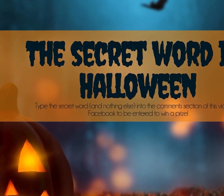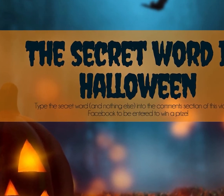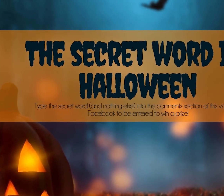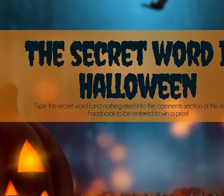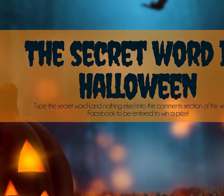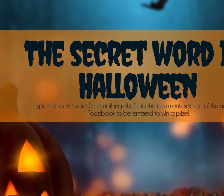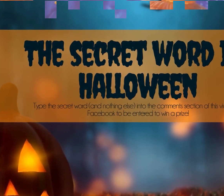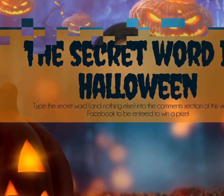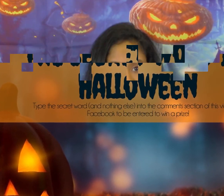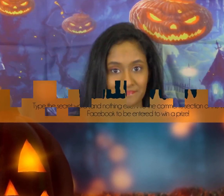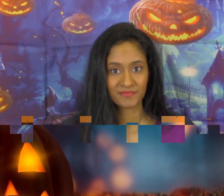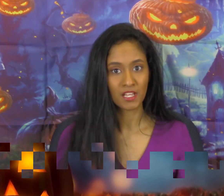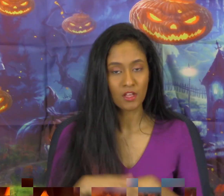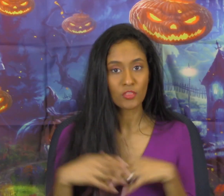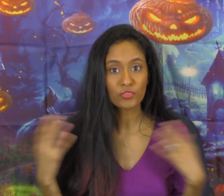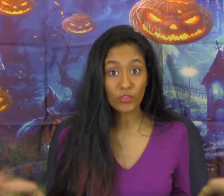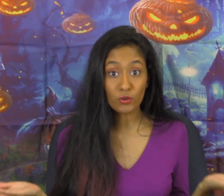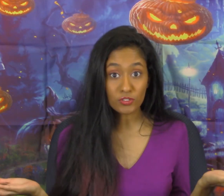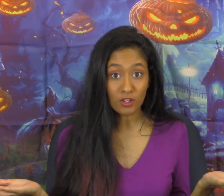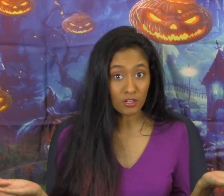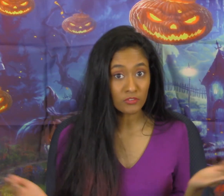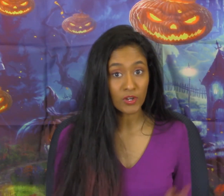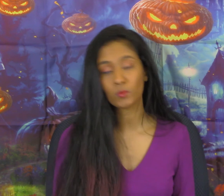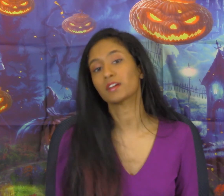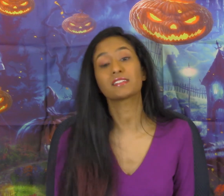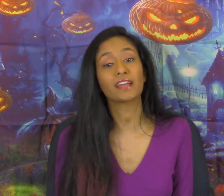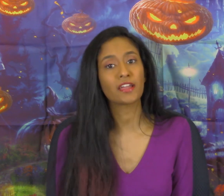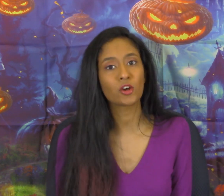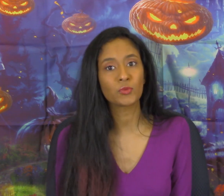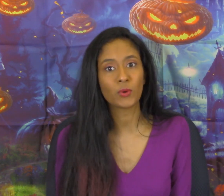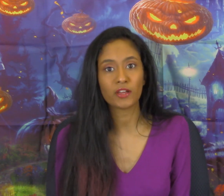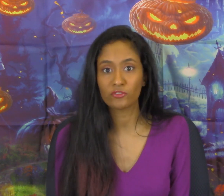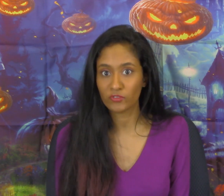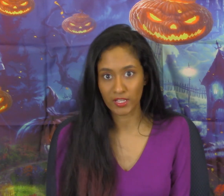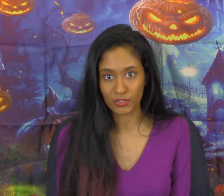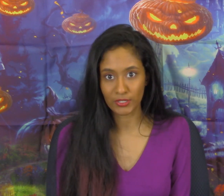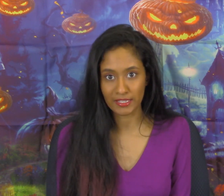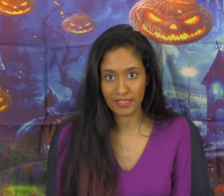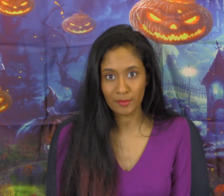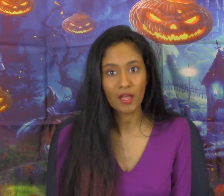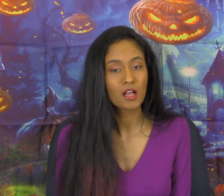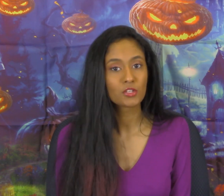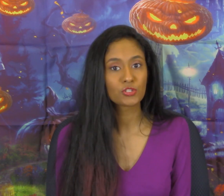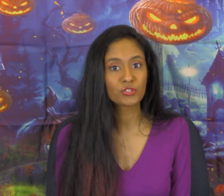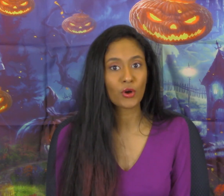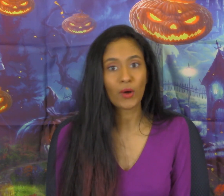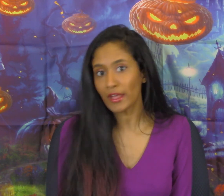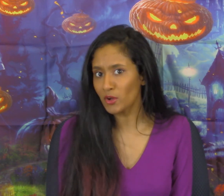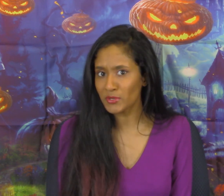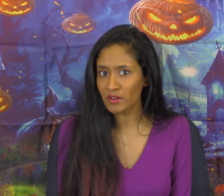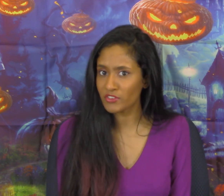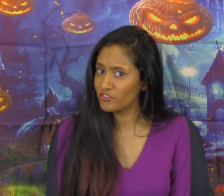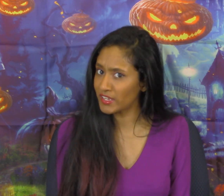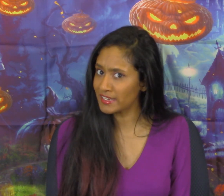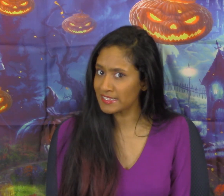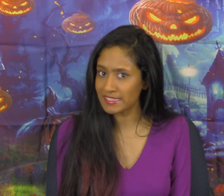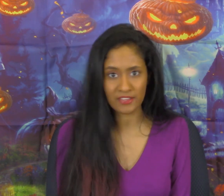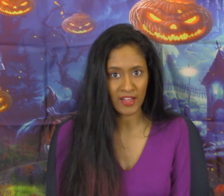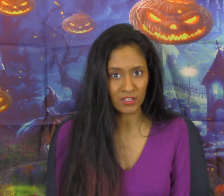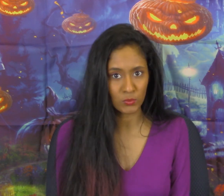Trick Those are all of our words. I hope you had fun learning them. So I hope you have a fun and safe Halloween